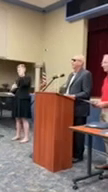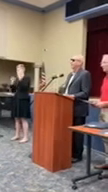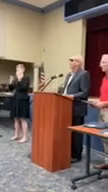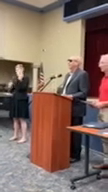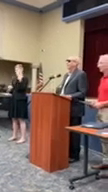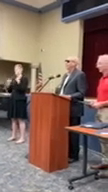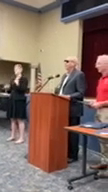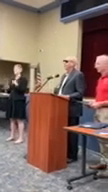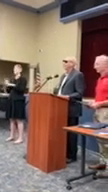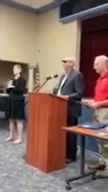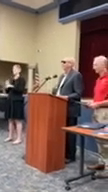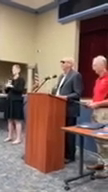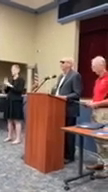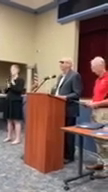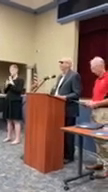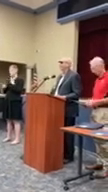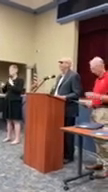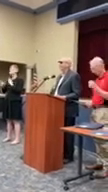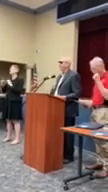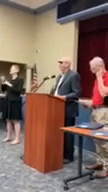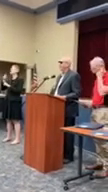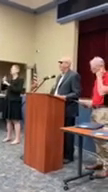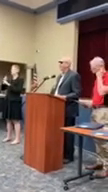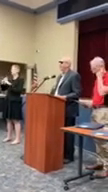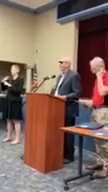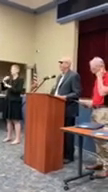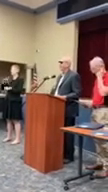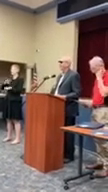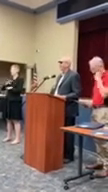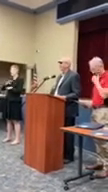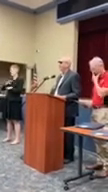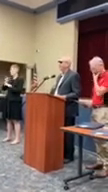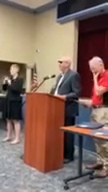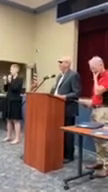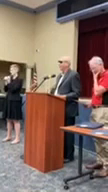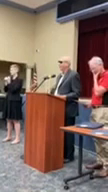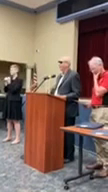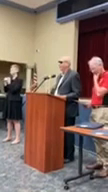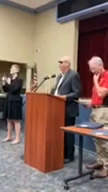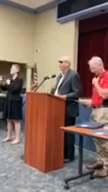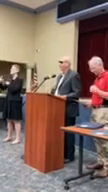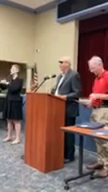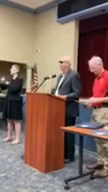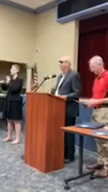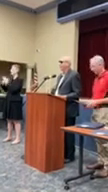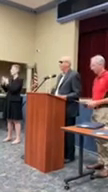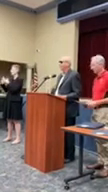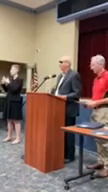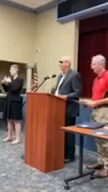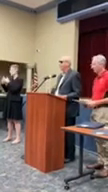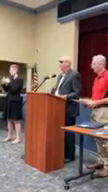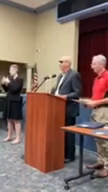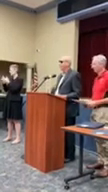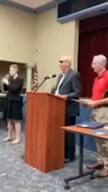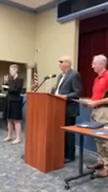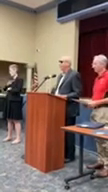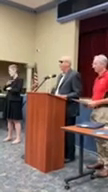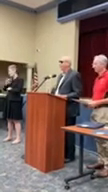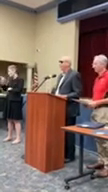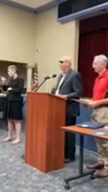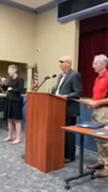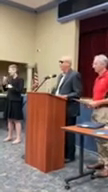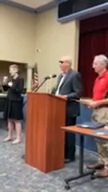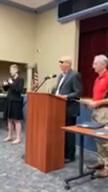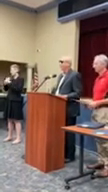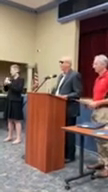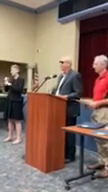She has been the captain of the goalball team, two-time All-American on the goalball, and this year's most valuable